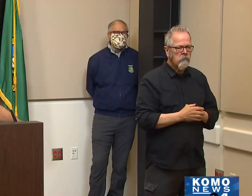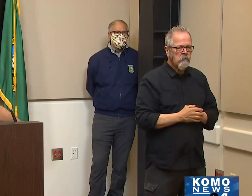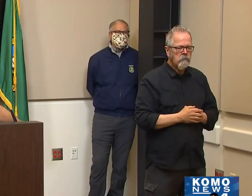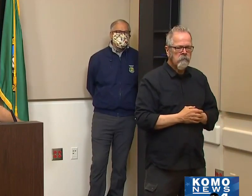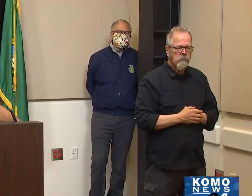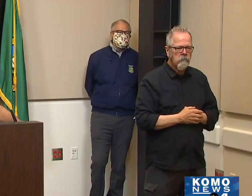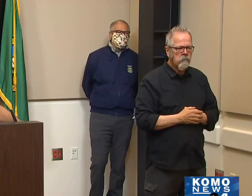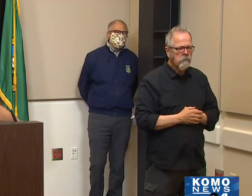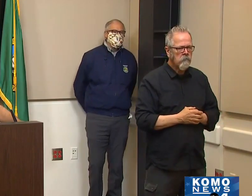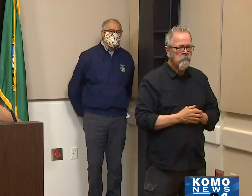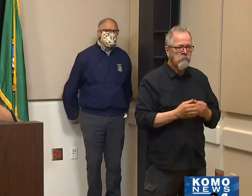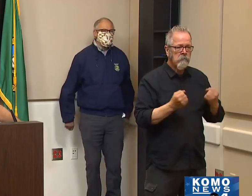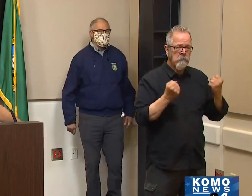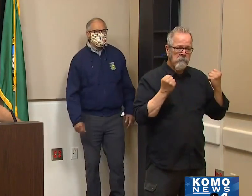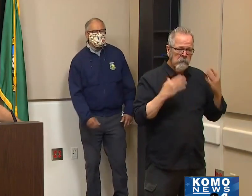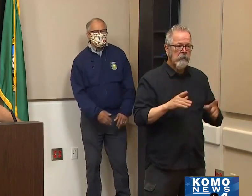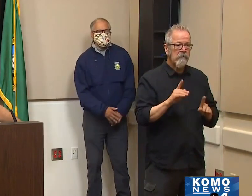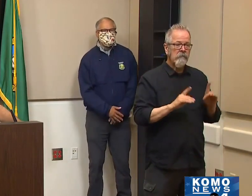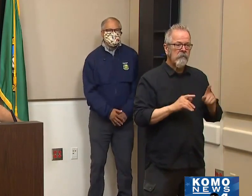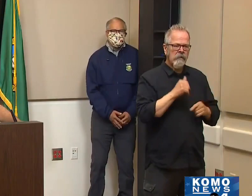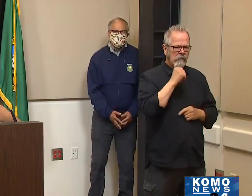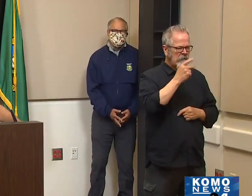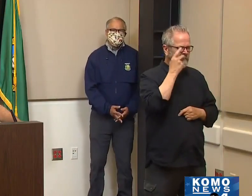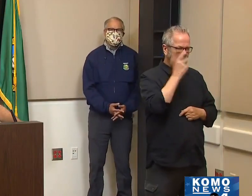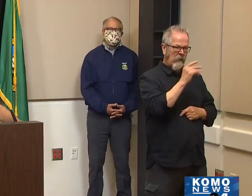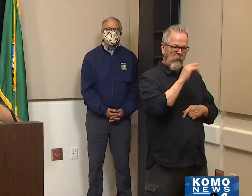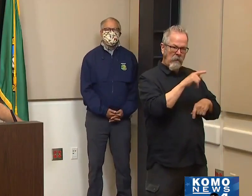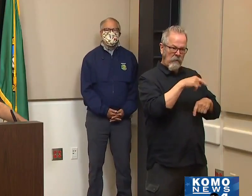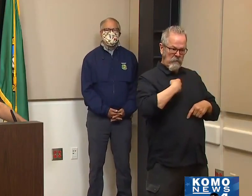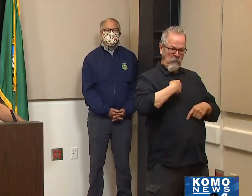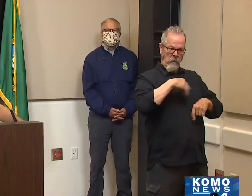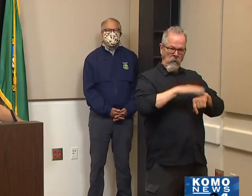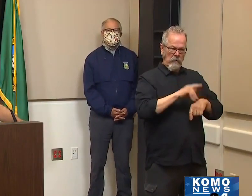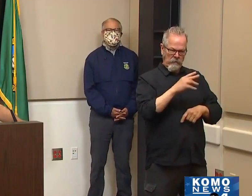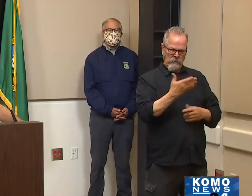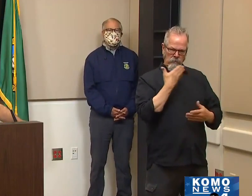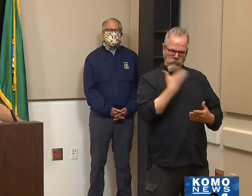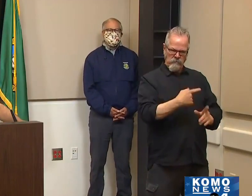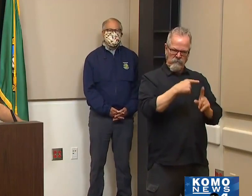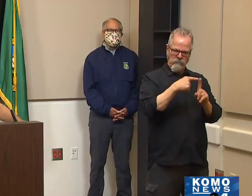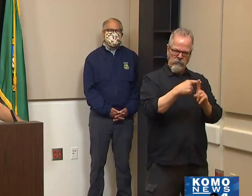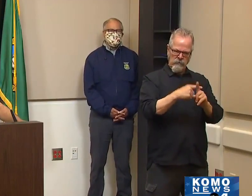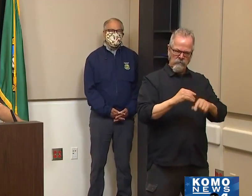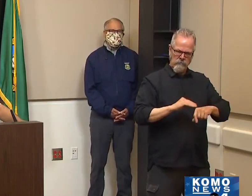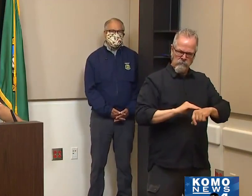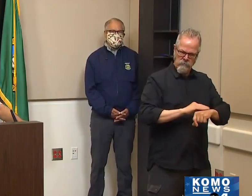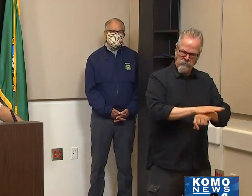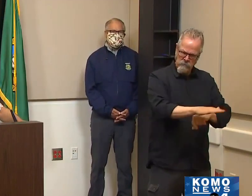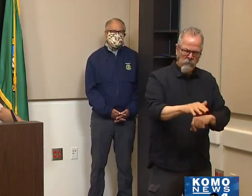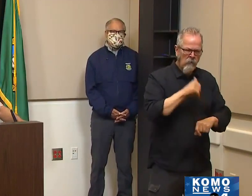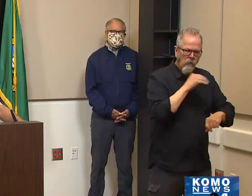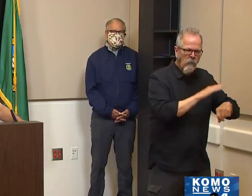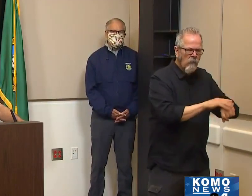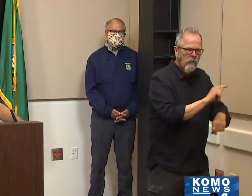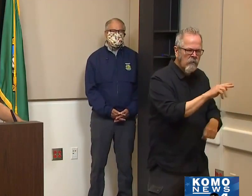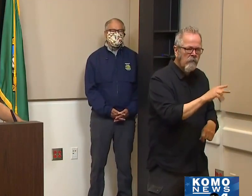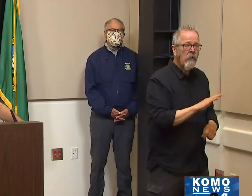but all over this country. I want to let them know that you do not have to be defined by your past, that you can overcome anything